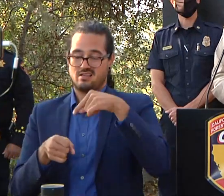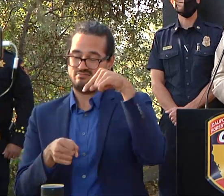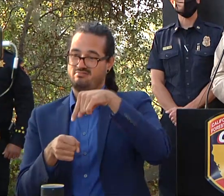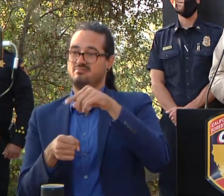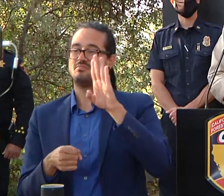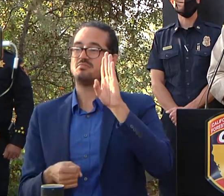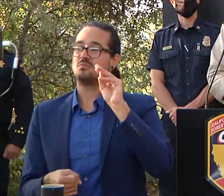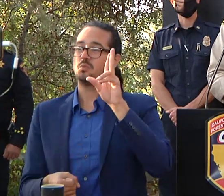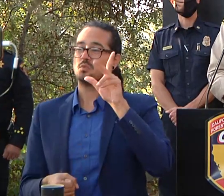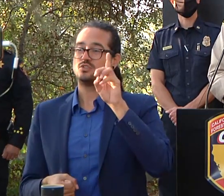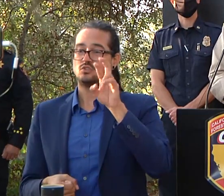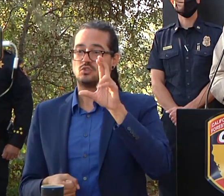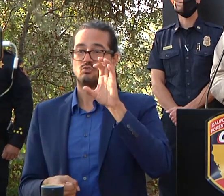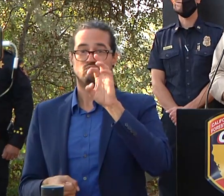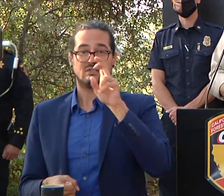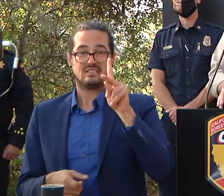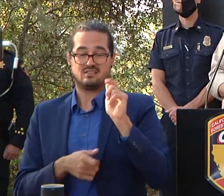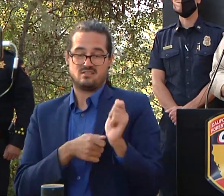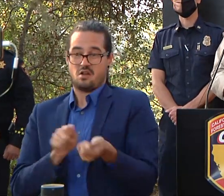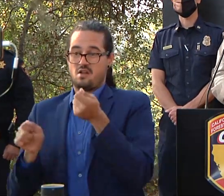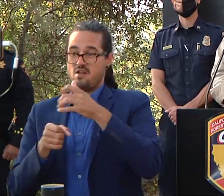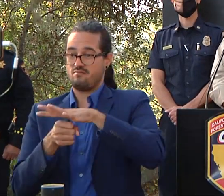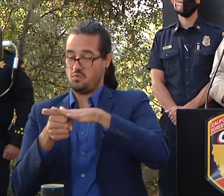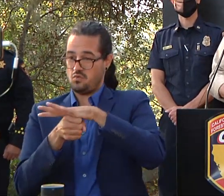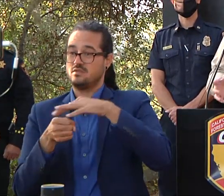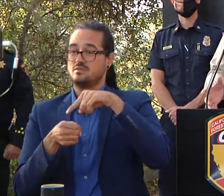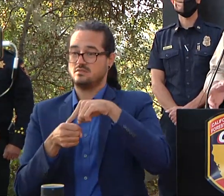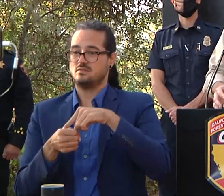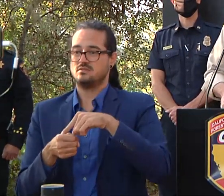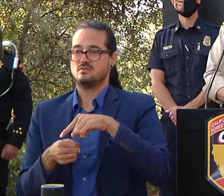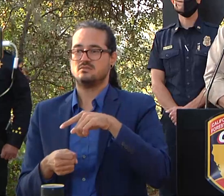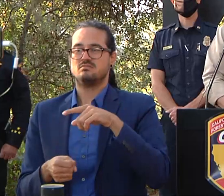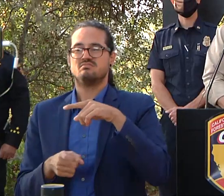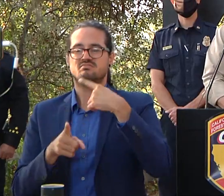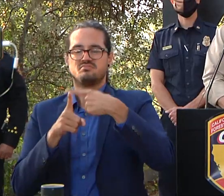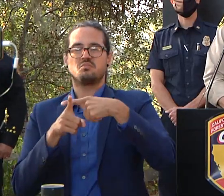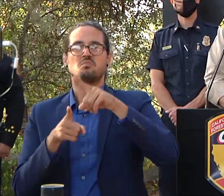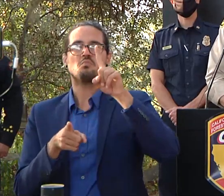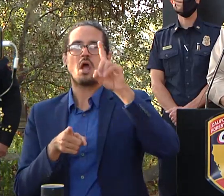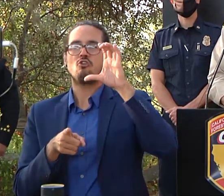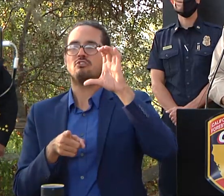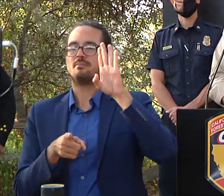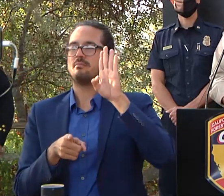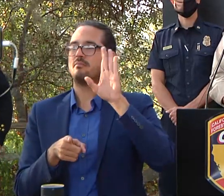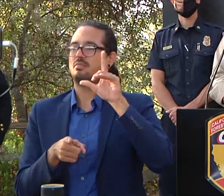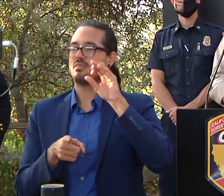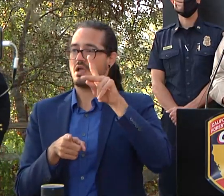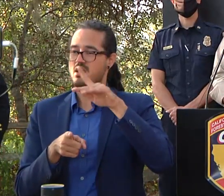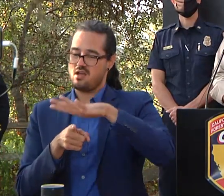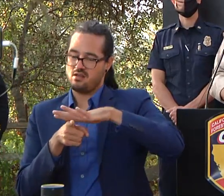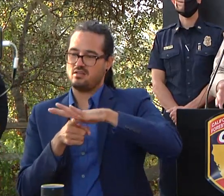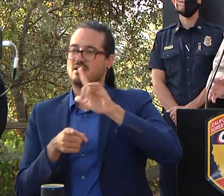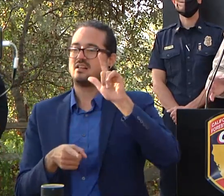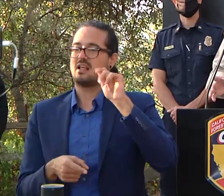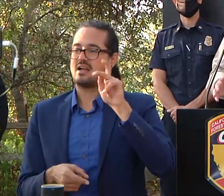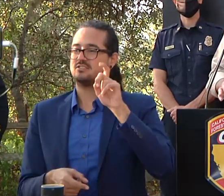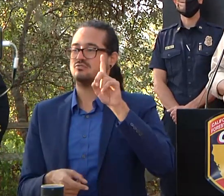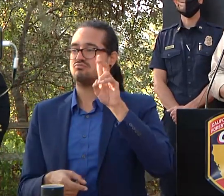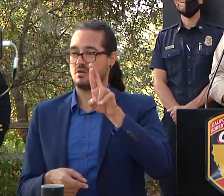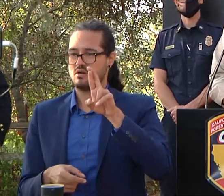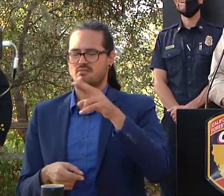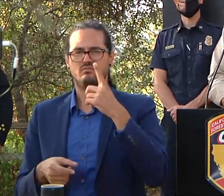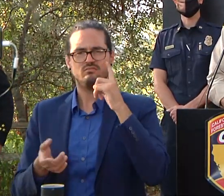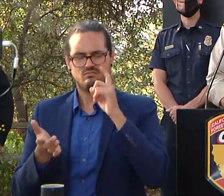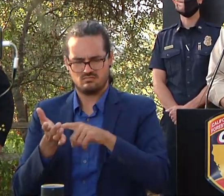of lake drive they were doing some mop up work there there was an open toolbox and some firefighters noticed what appeared to be an explosive device